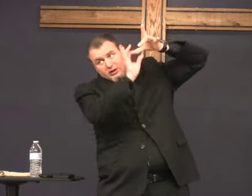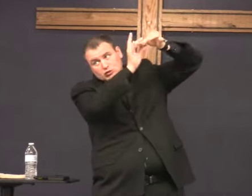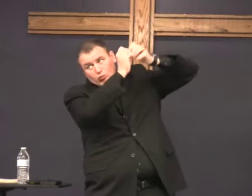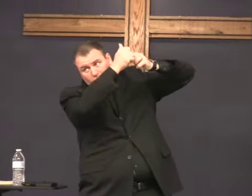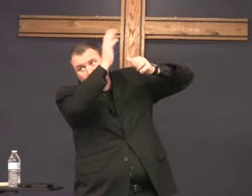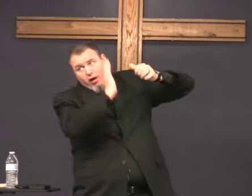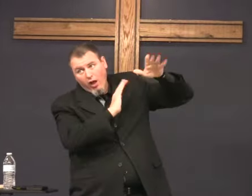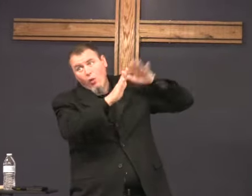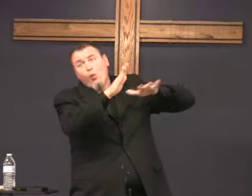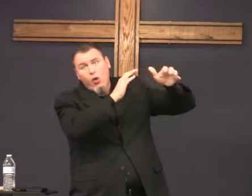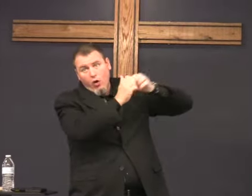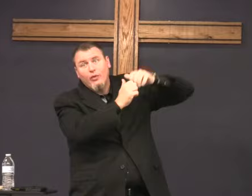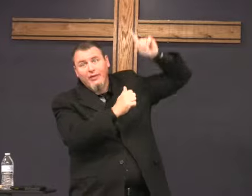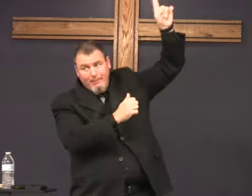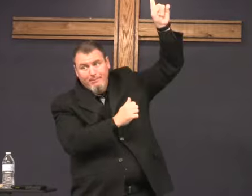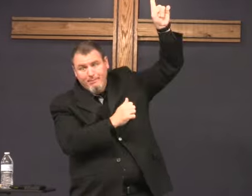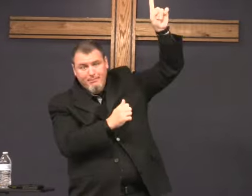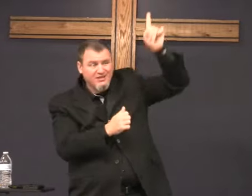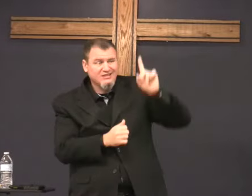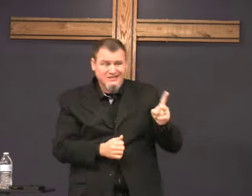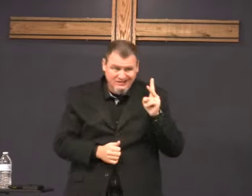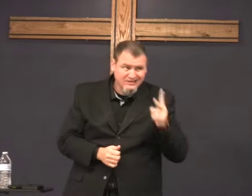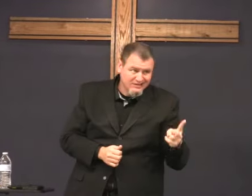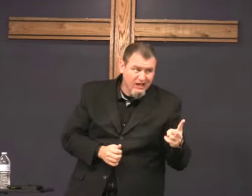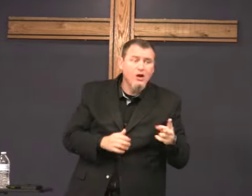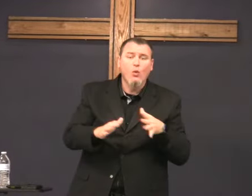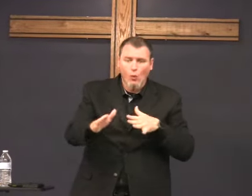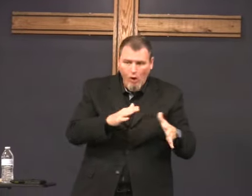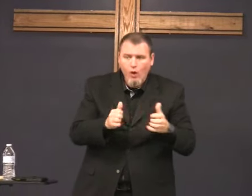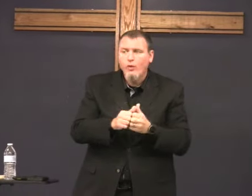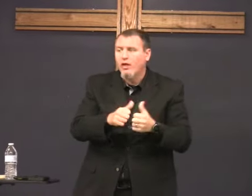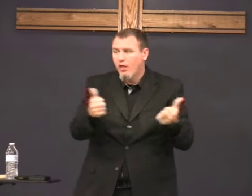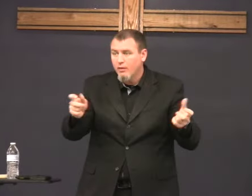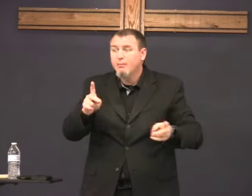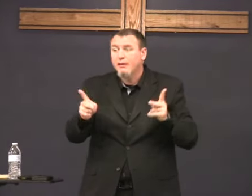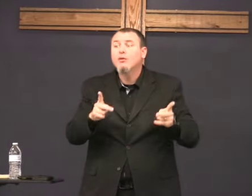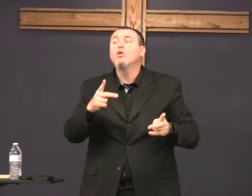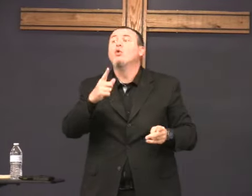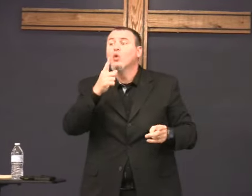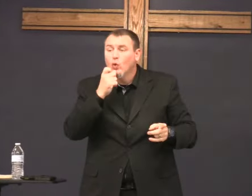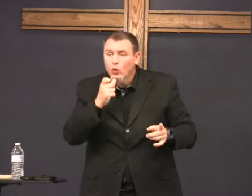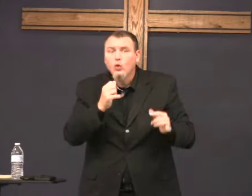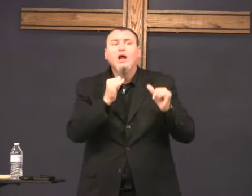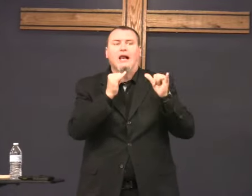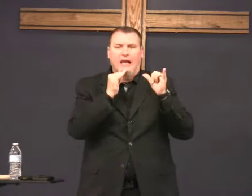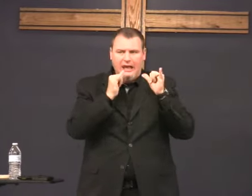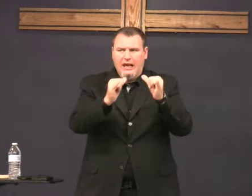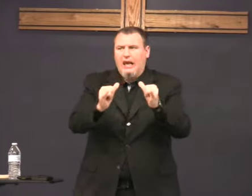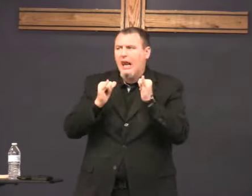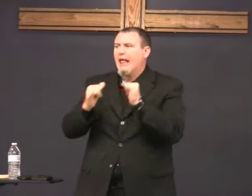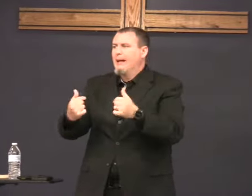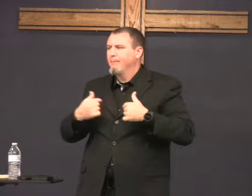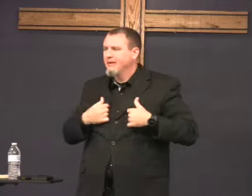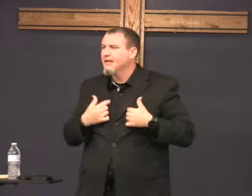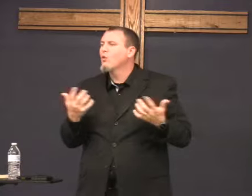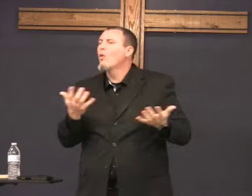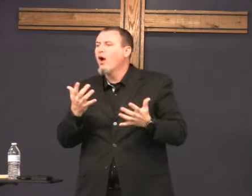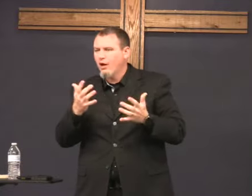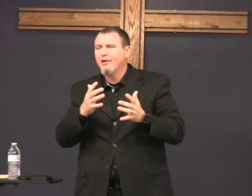God first first I walk with God and then I go and walk with other people who are like